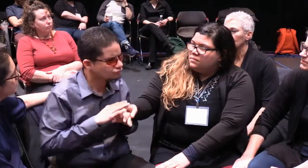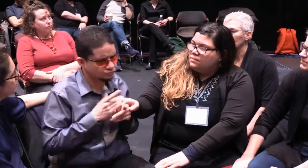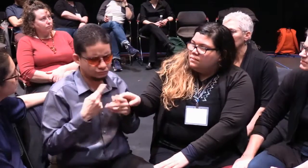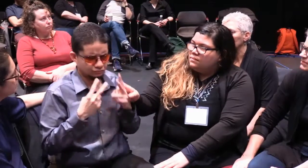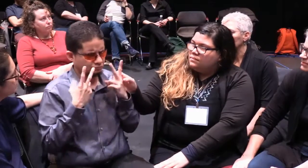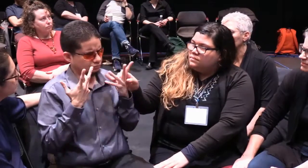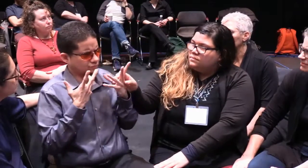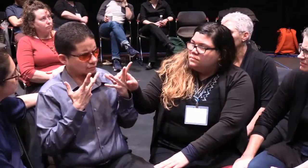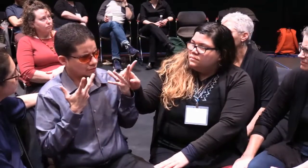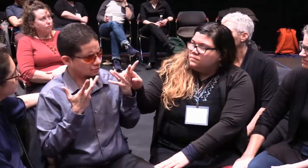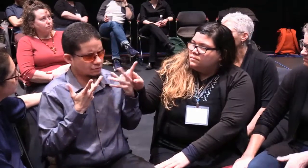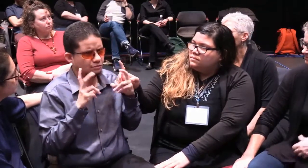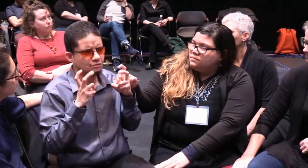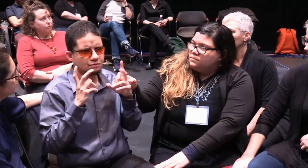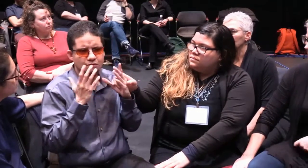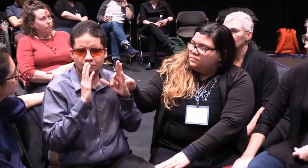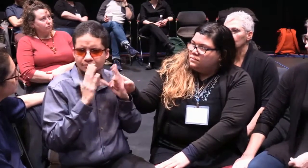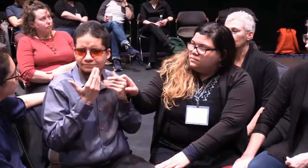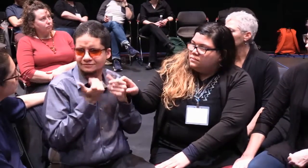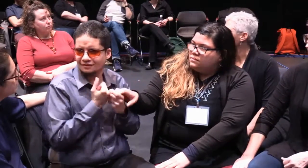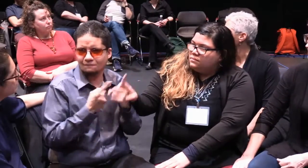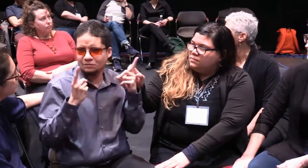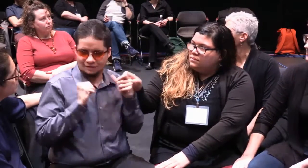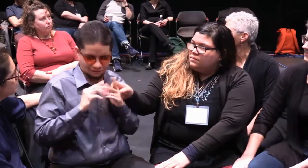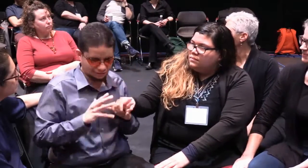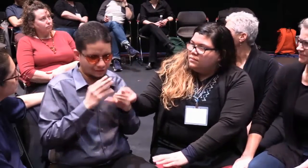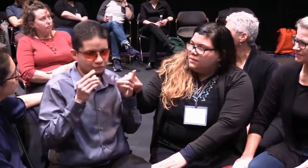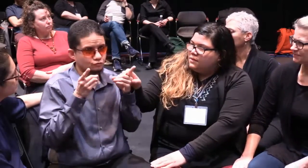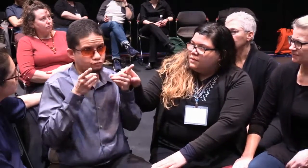I've done that before where I just decided to show up for an audition.